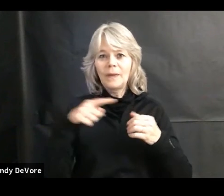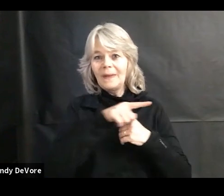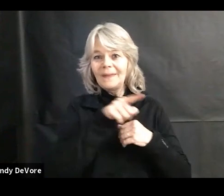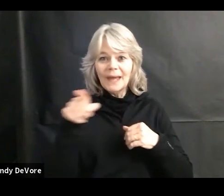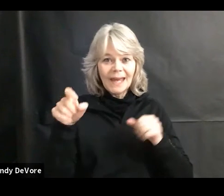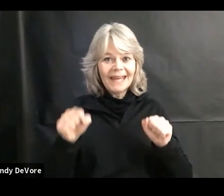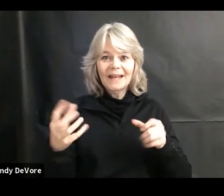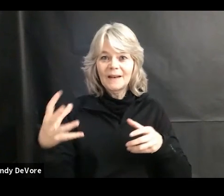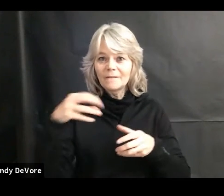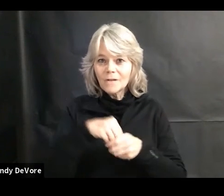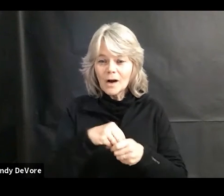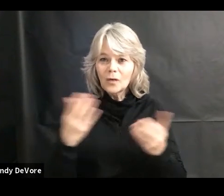First, to pray for our congregation.